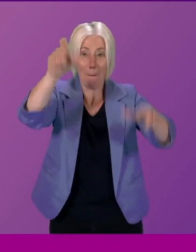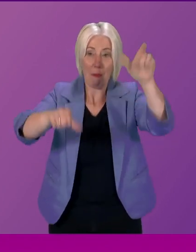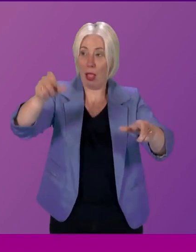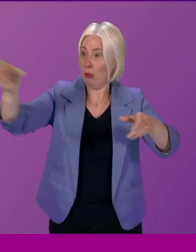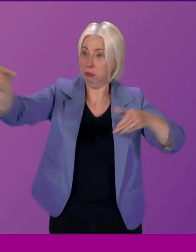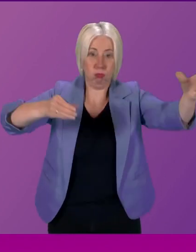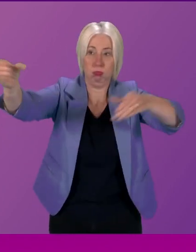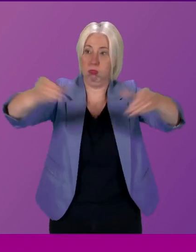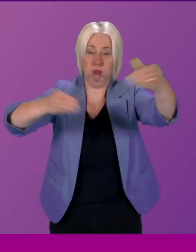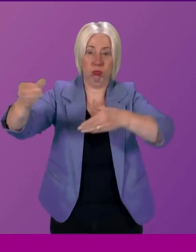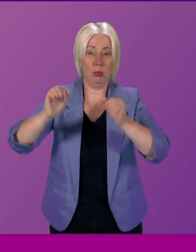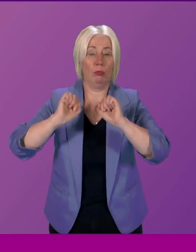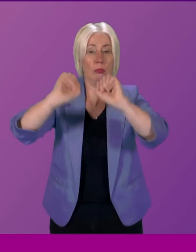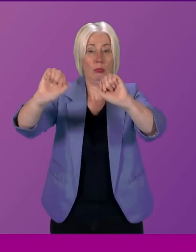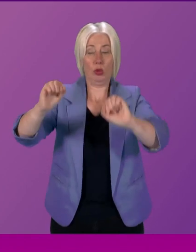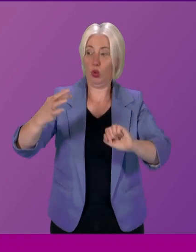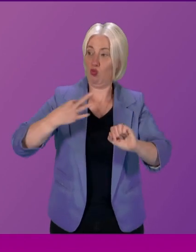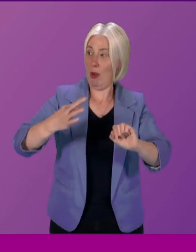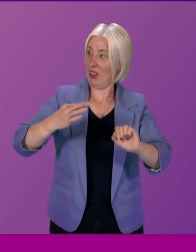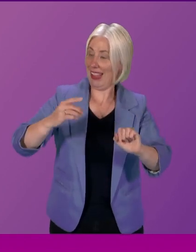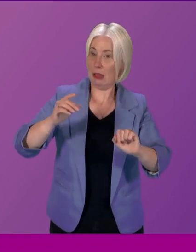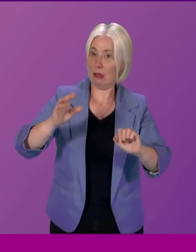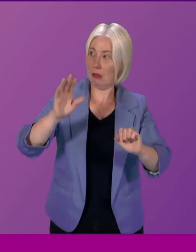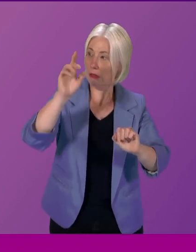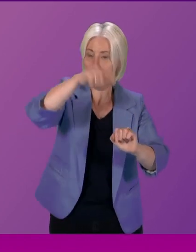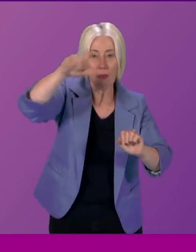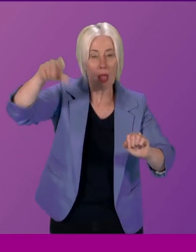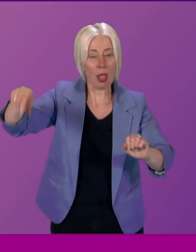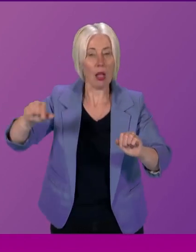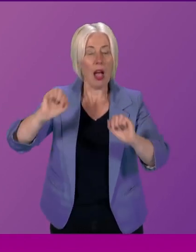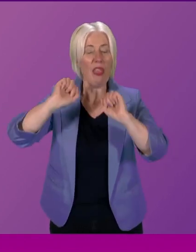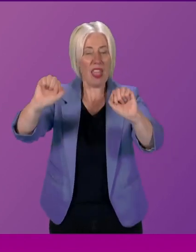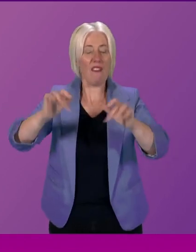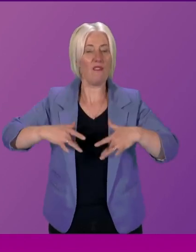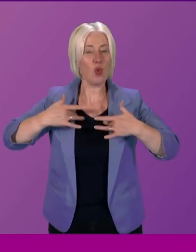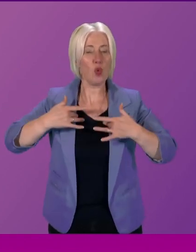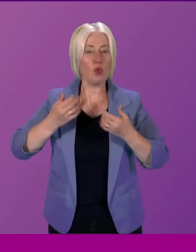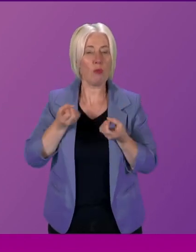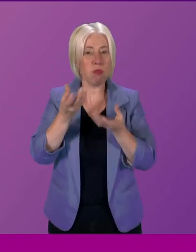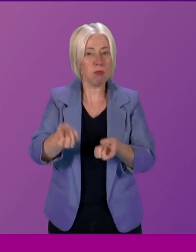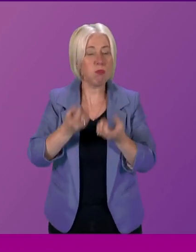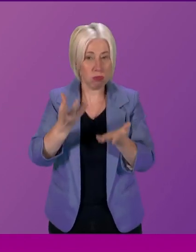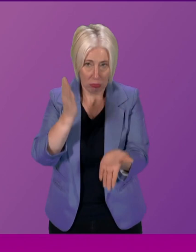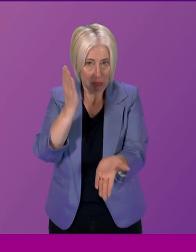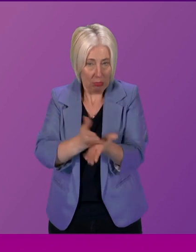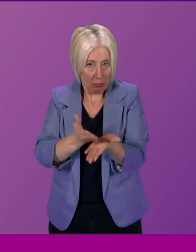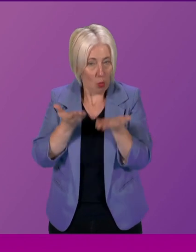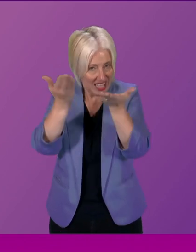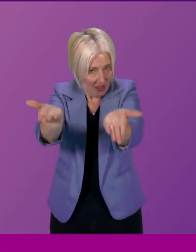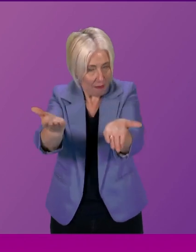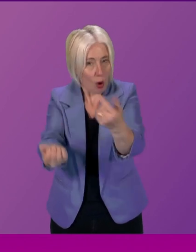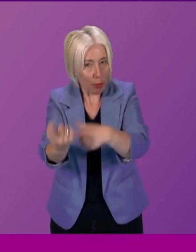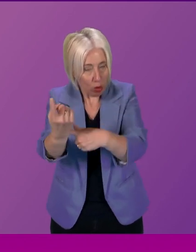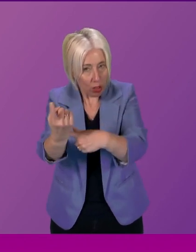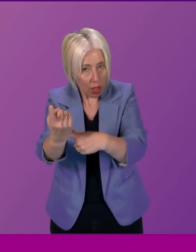together to represent us and to have their views and opinions expressed and they got the opportunity to do that and I think that